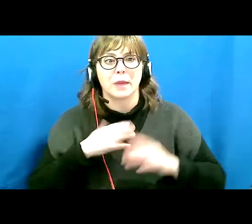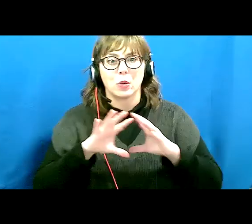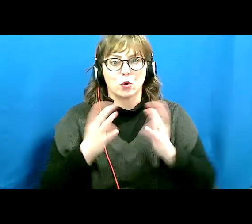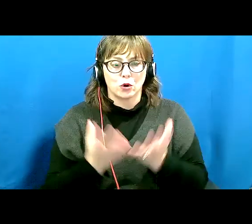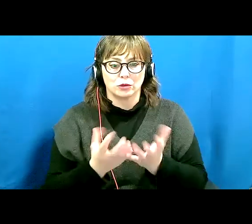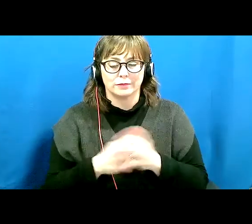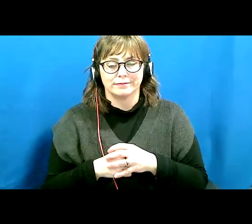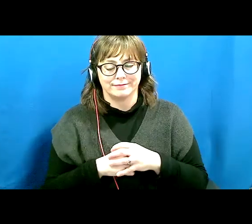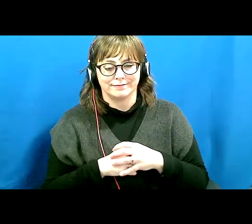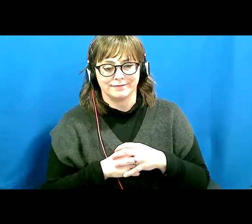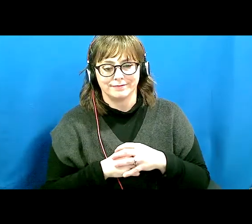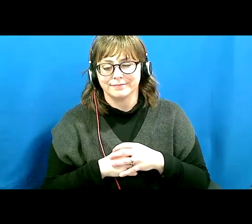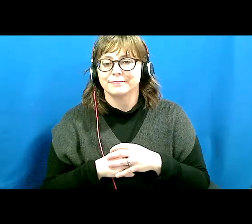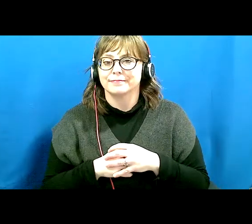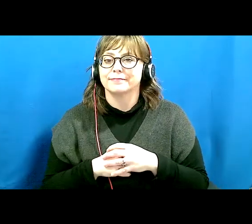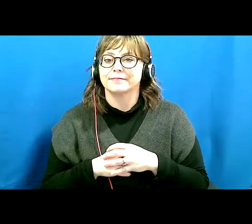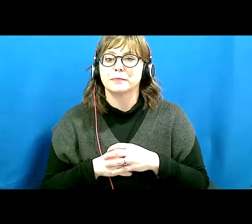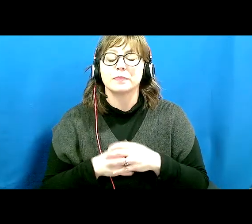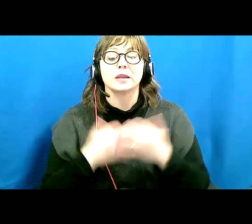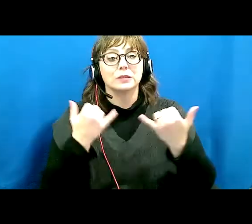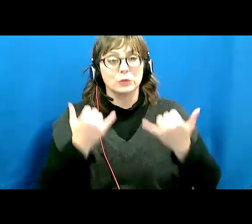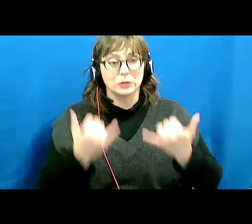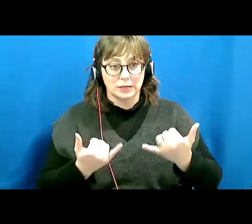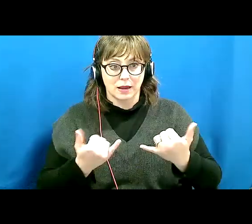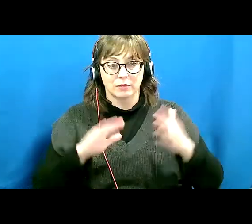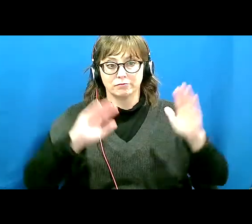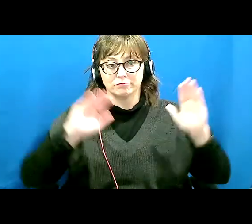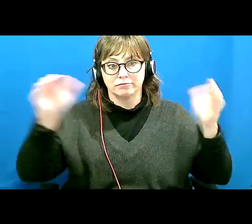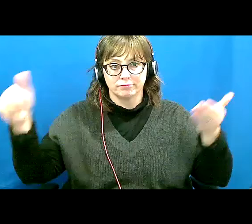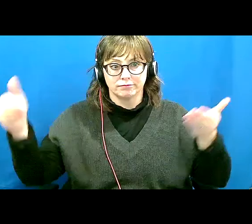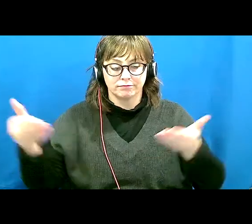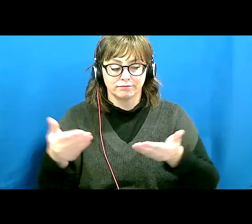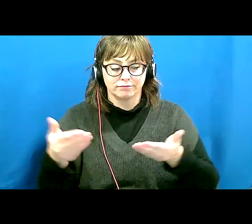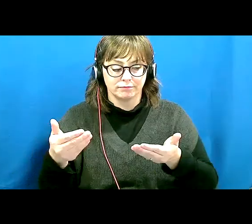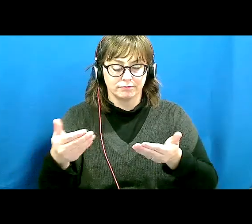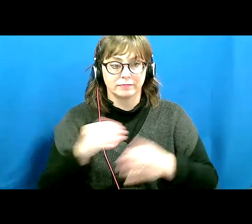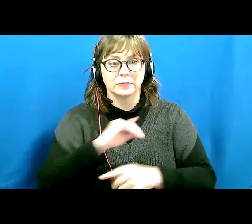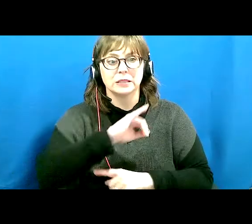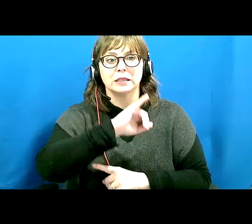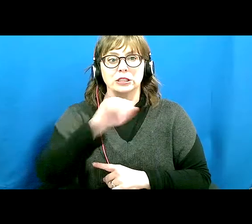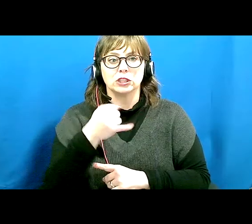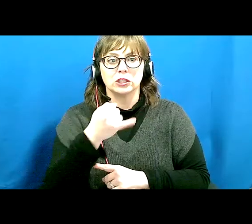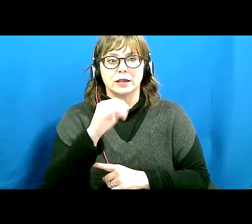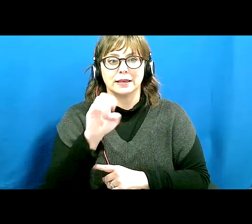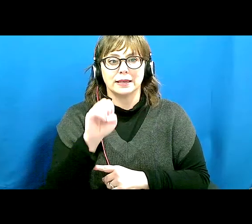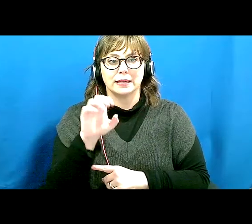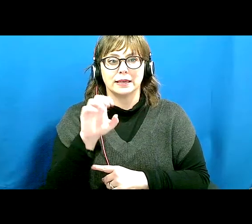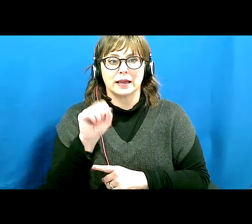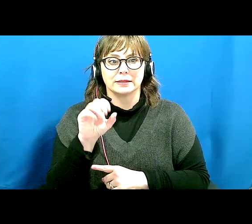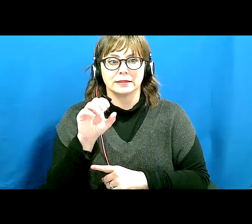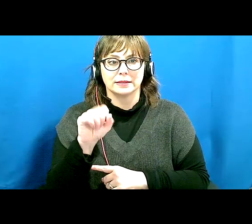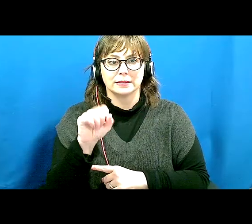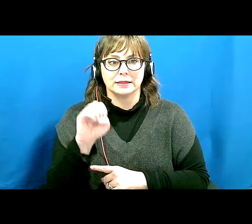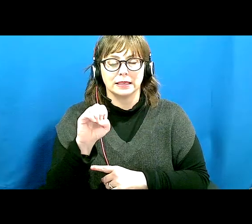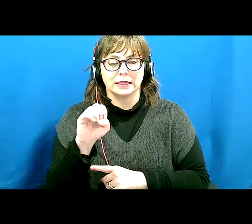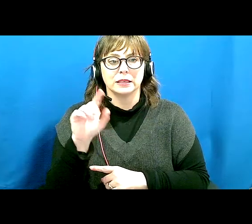So now, I would like to introduce Jessie Turner. And she is going